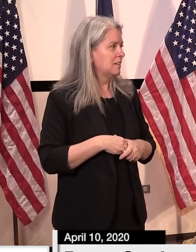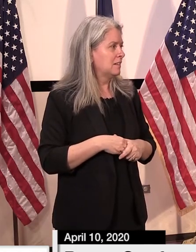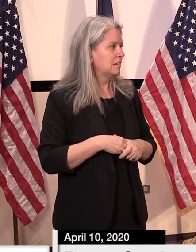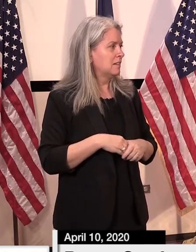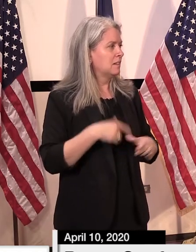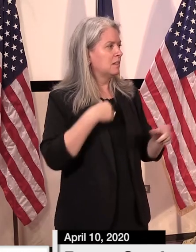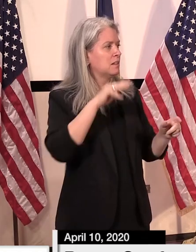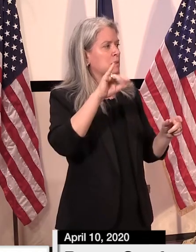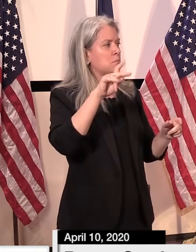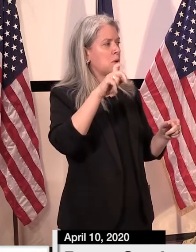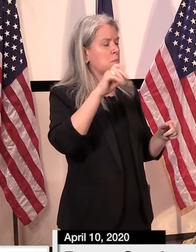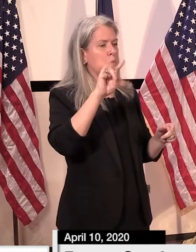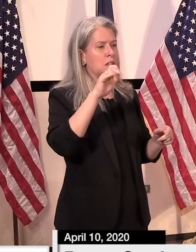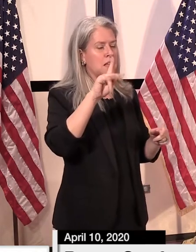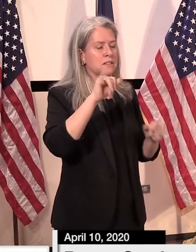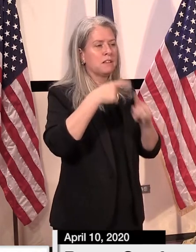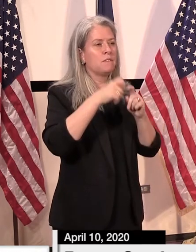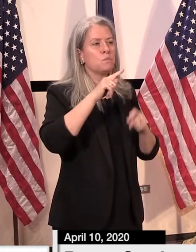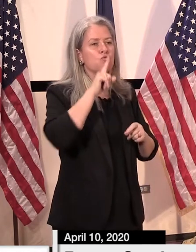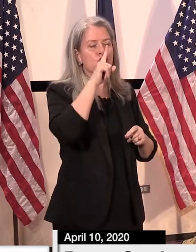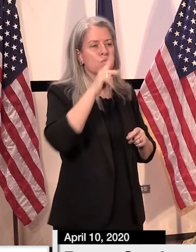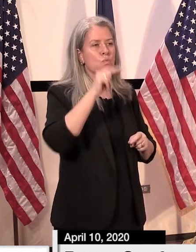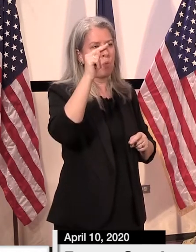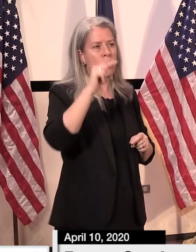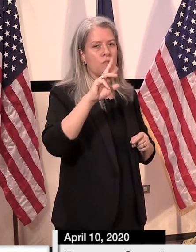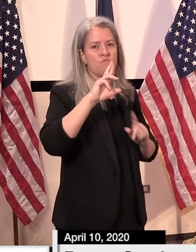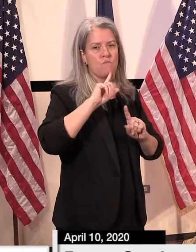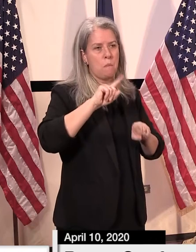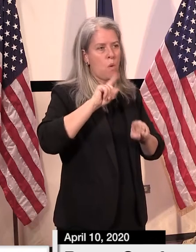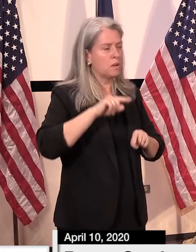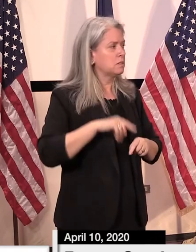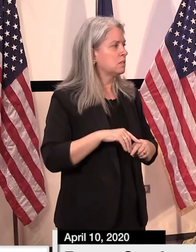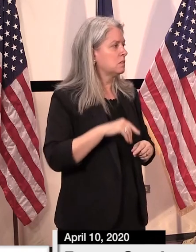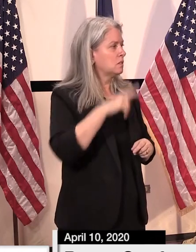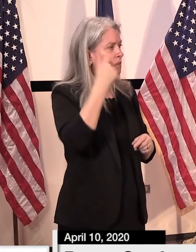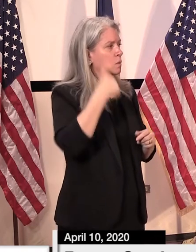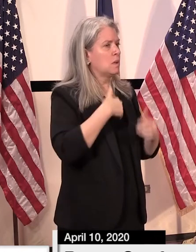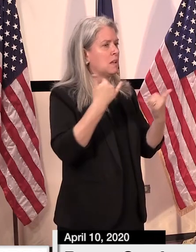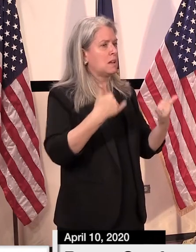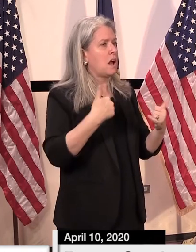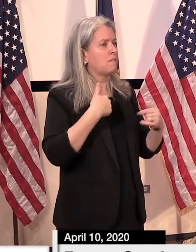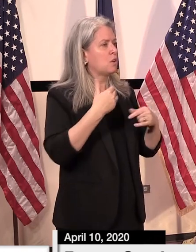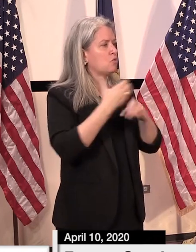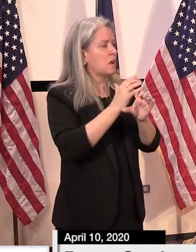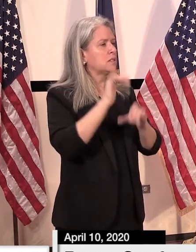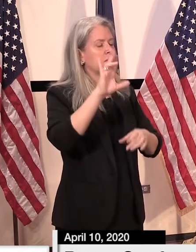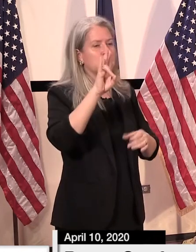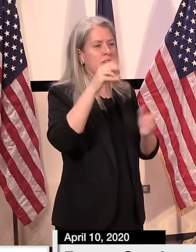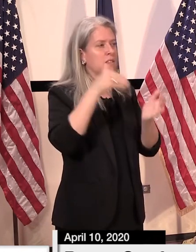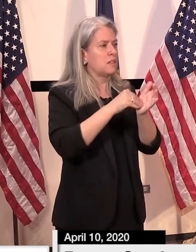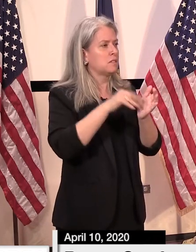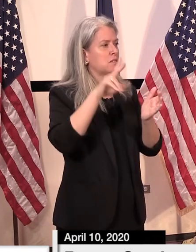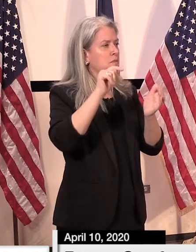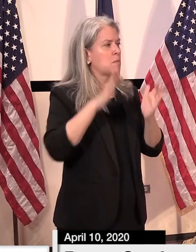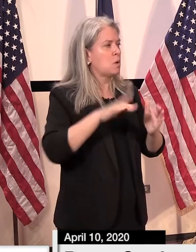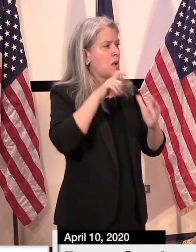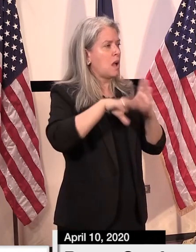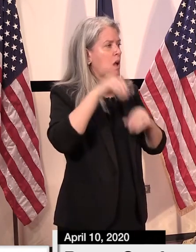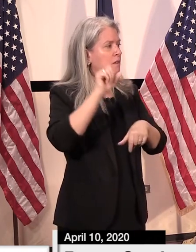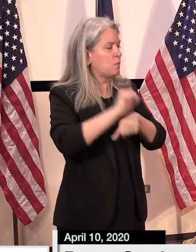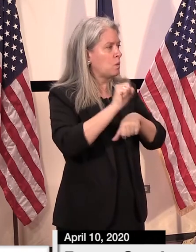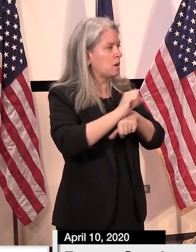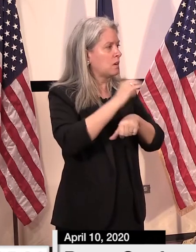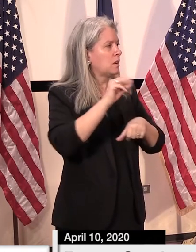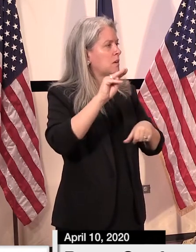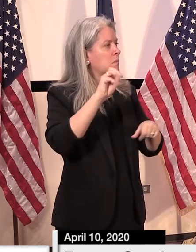mike malowski with true north reports um since we now have a crisis of 70 000 vermonters that work and since